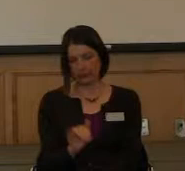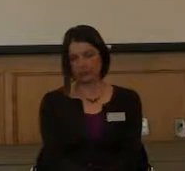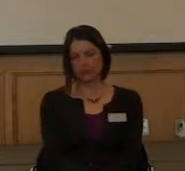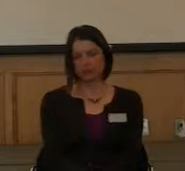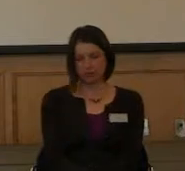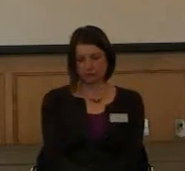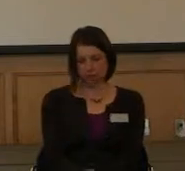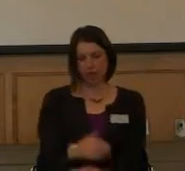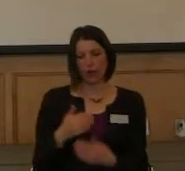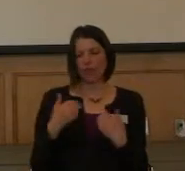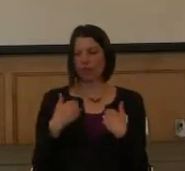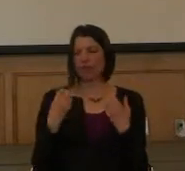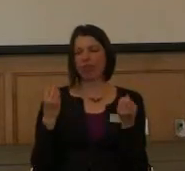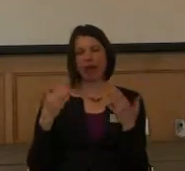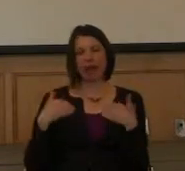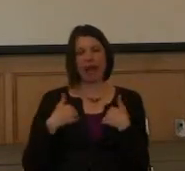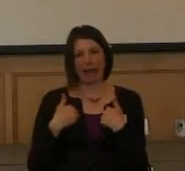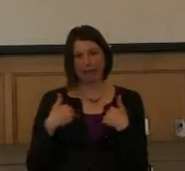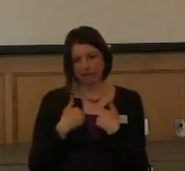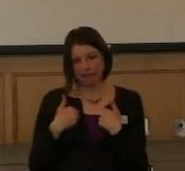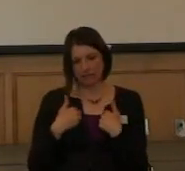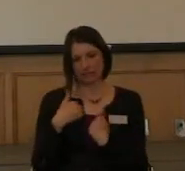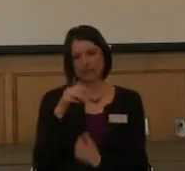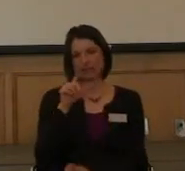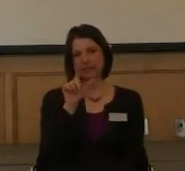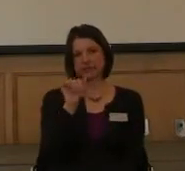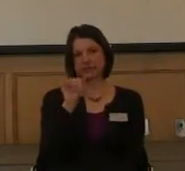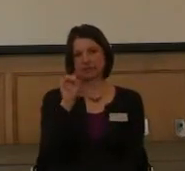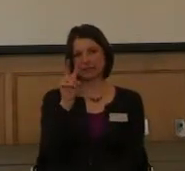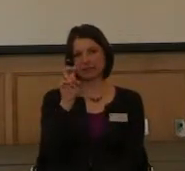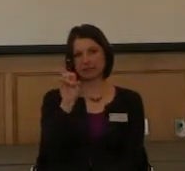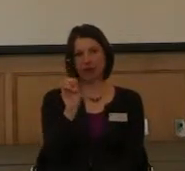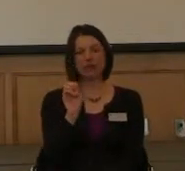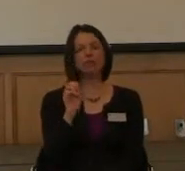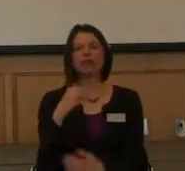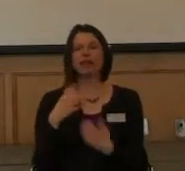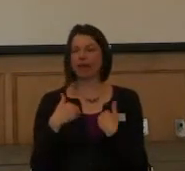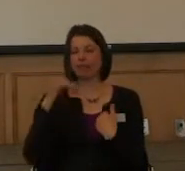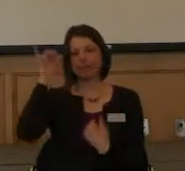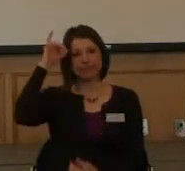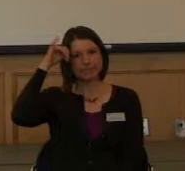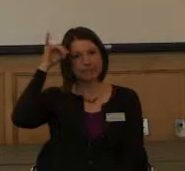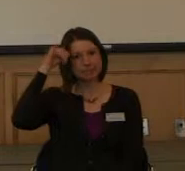livestock industry, specifically cattle, hogs, and chickens.